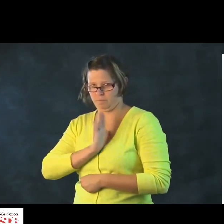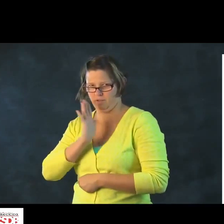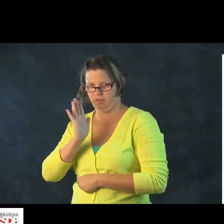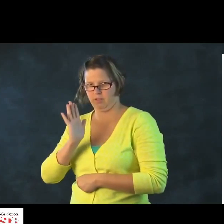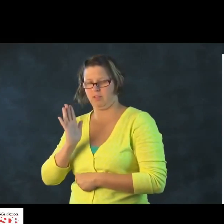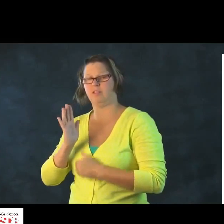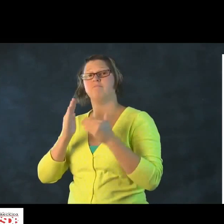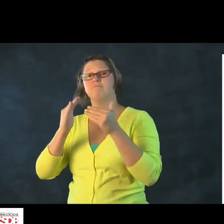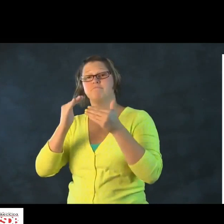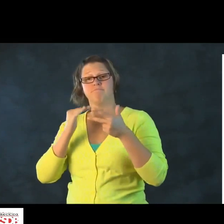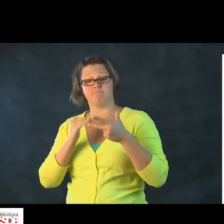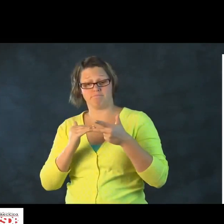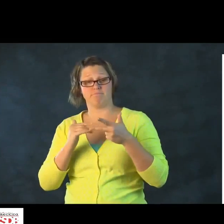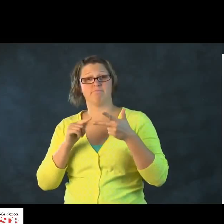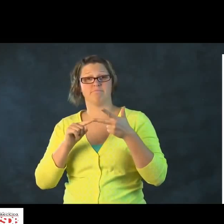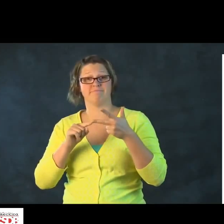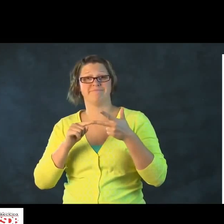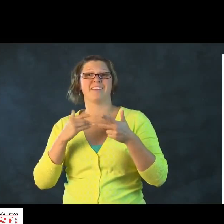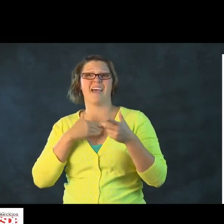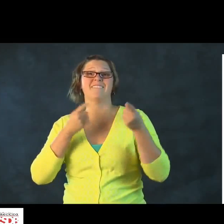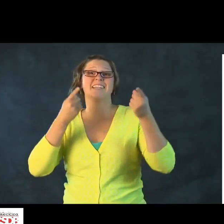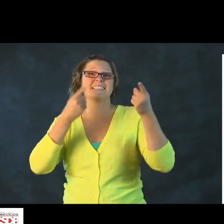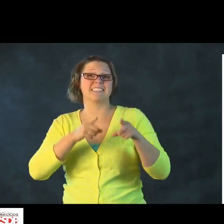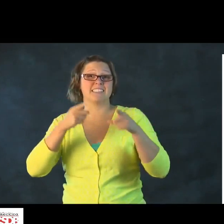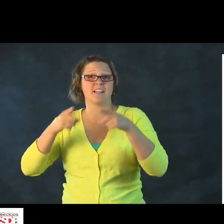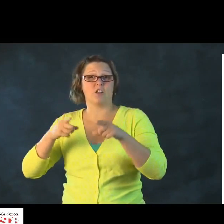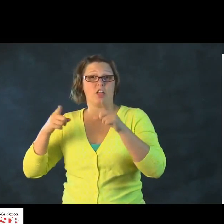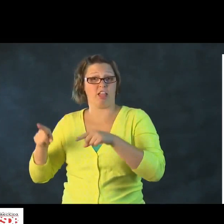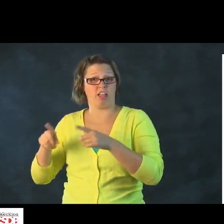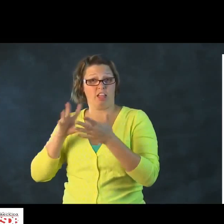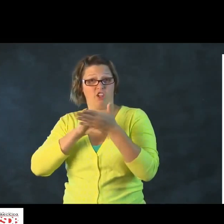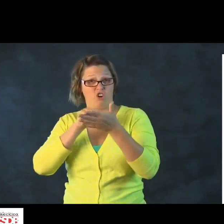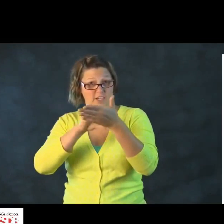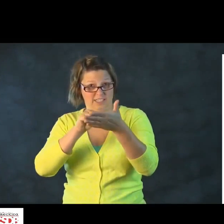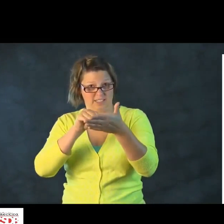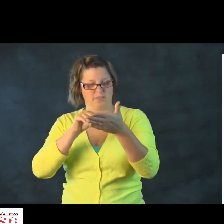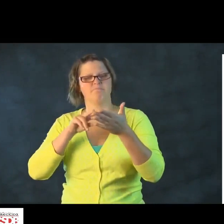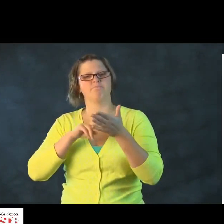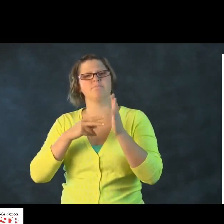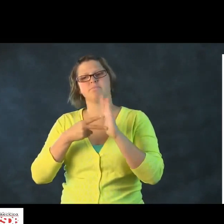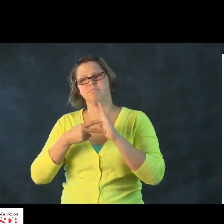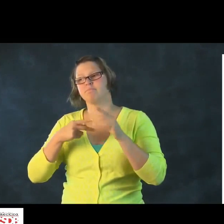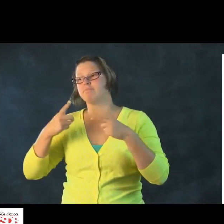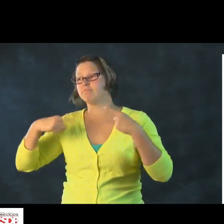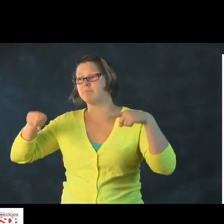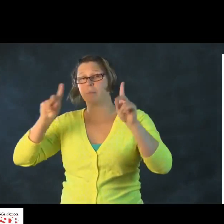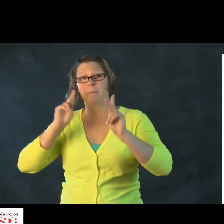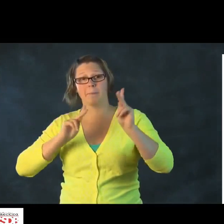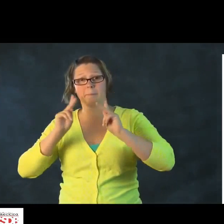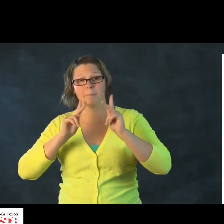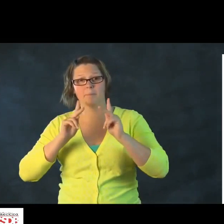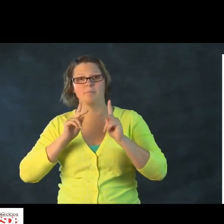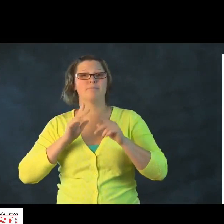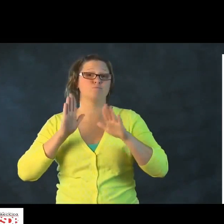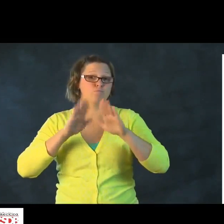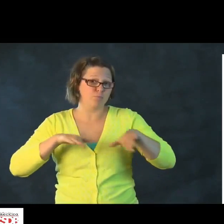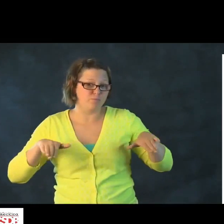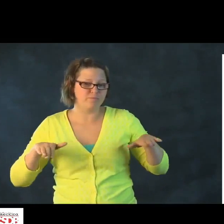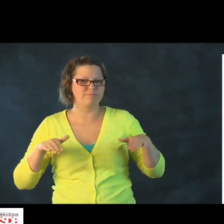All of that is considered to be more formal acquisition of a language. Others is... The last one is incidental.